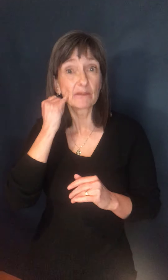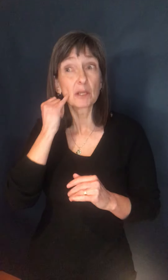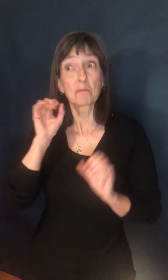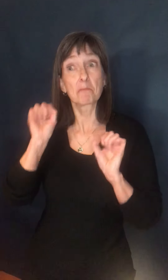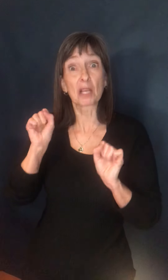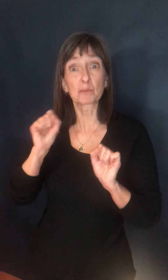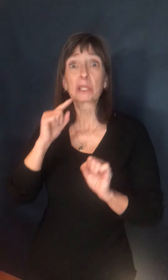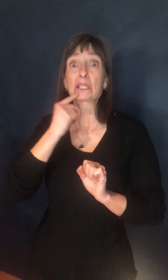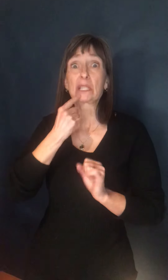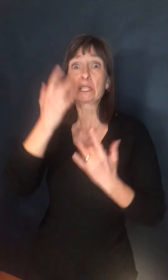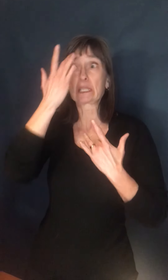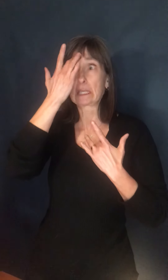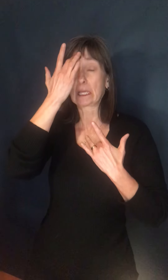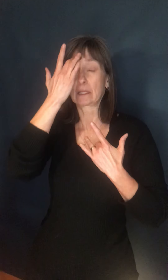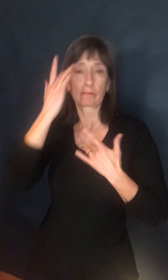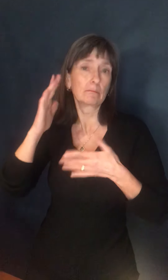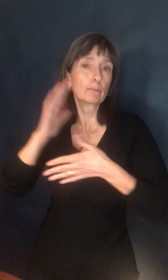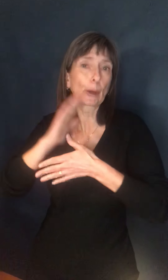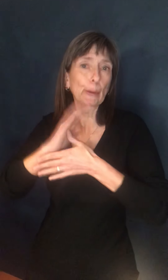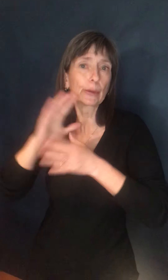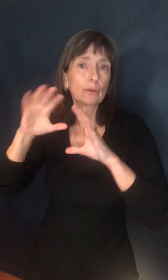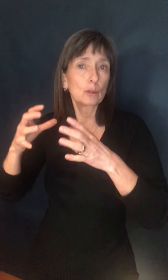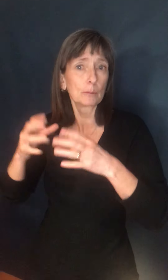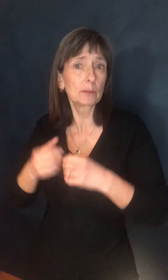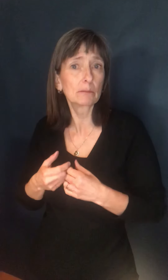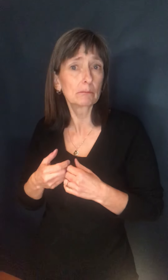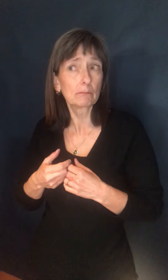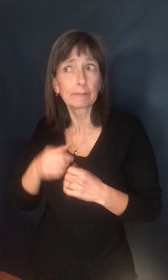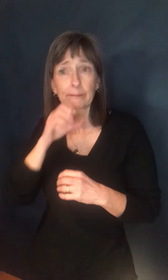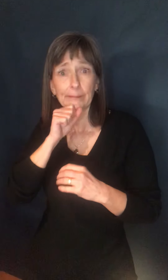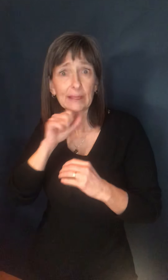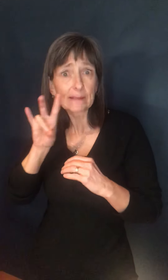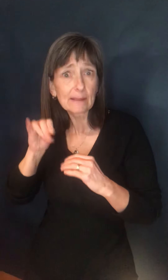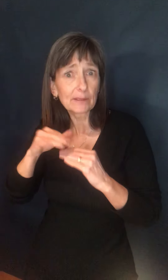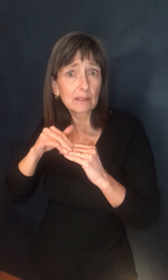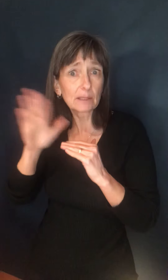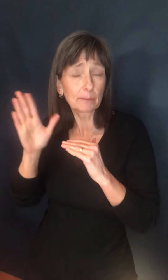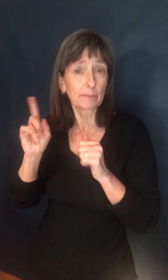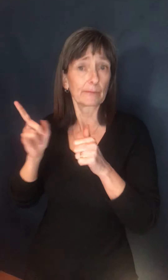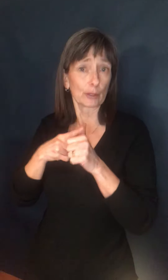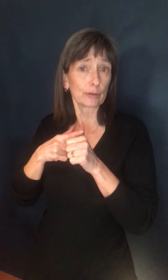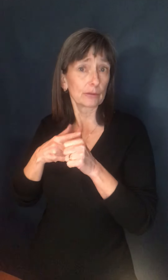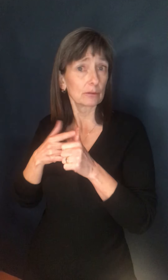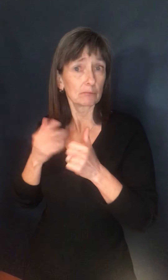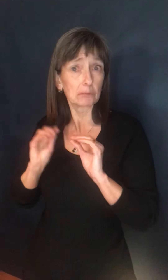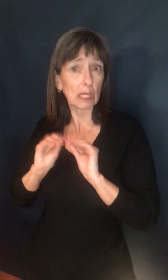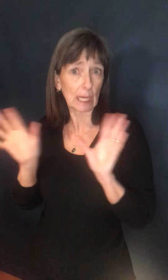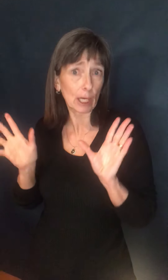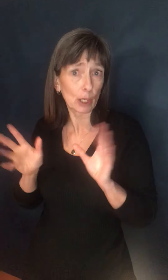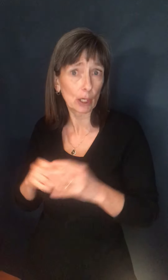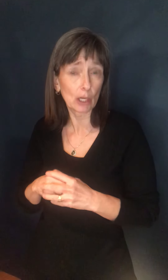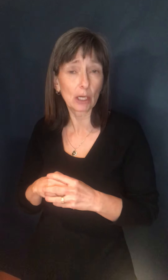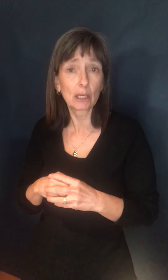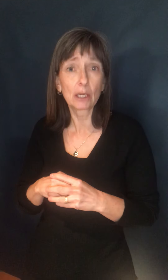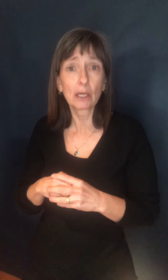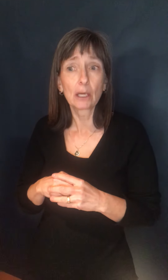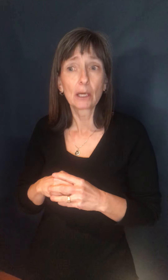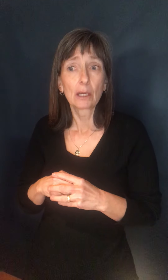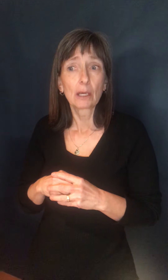priority groups. And that's why people over the age of 70 are being done first. Um, and, uh, we're looking at, uh,